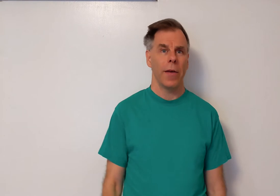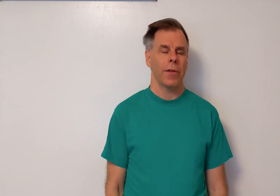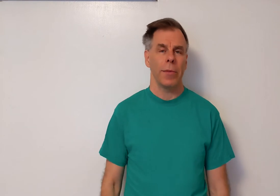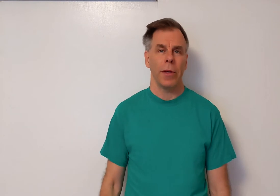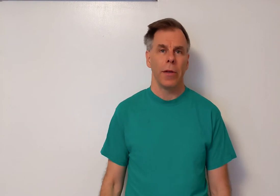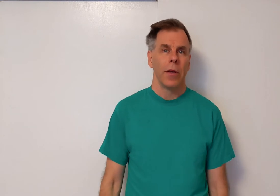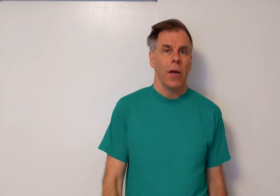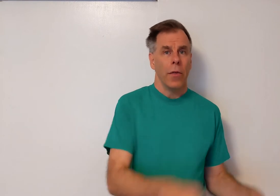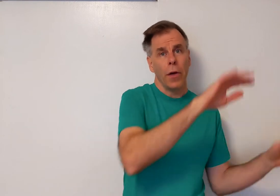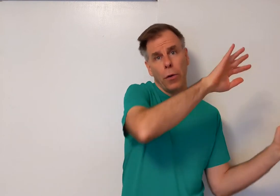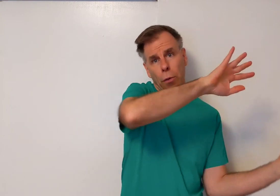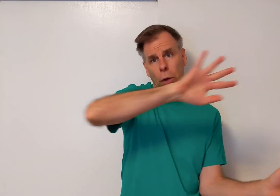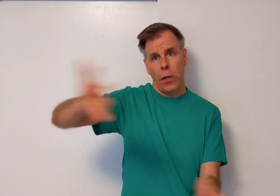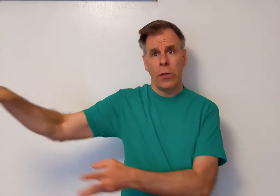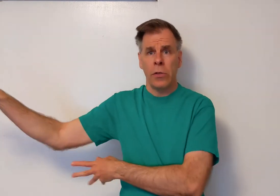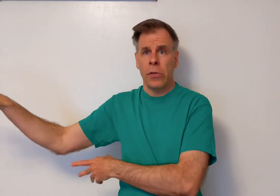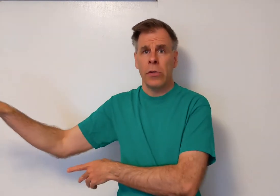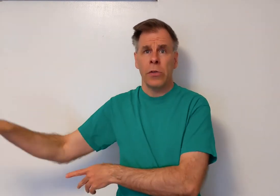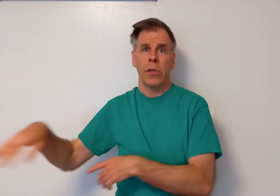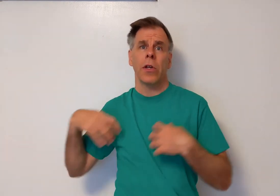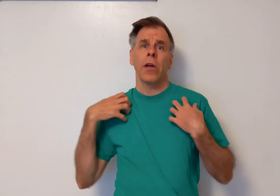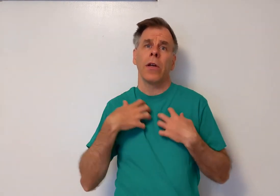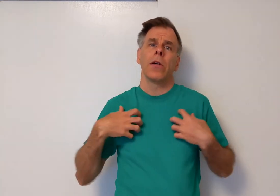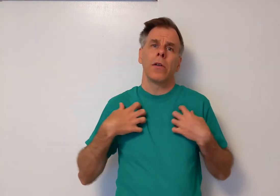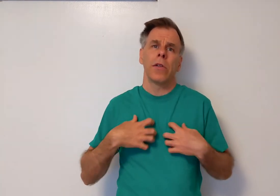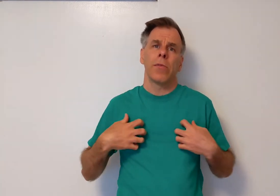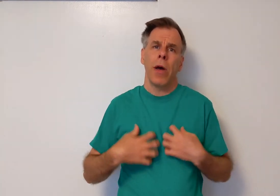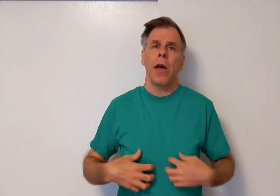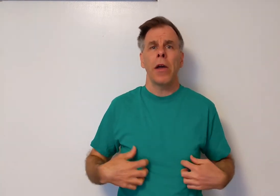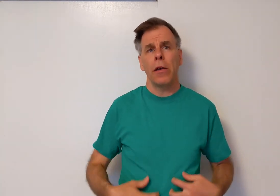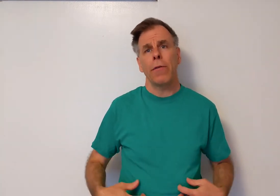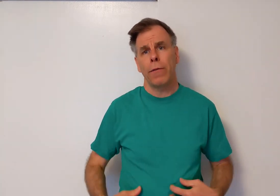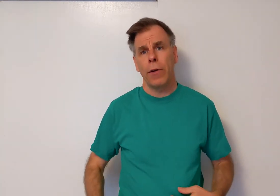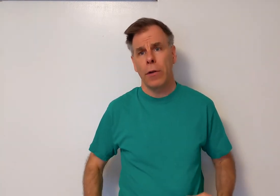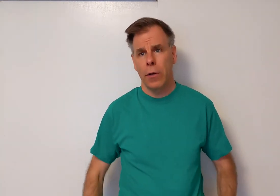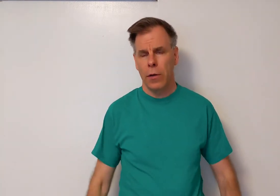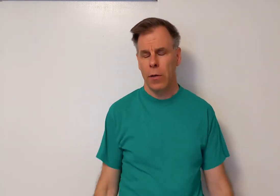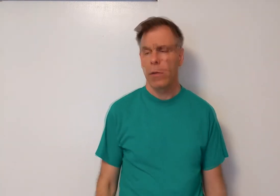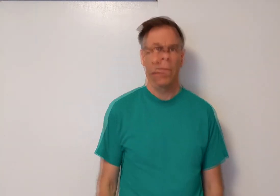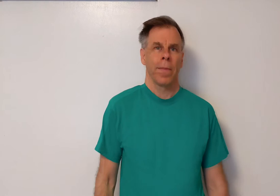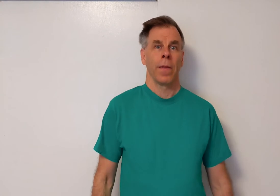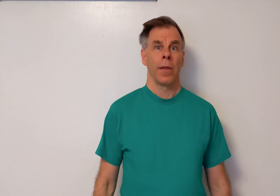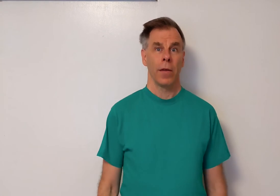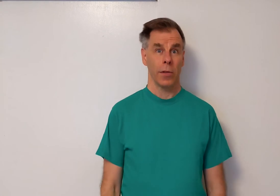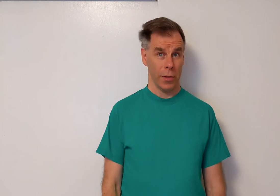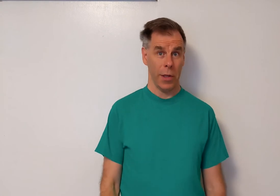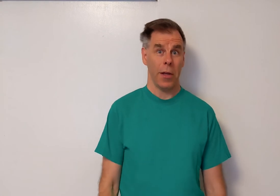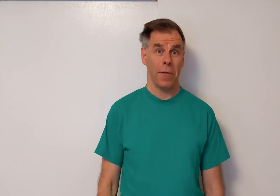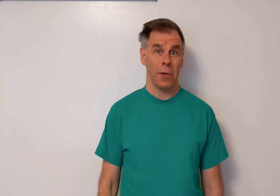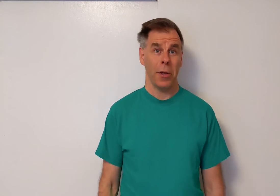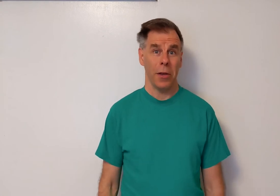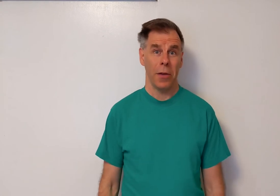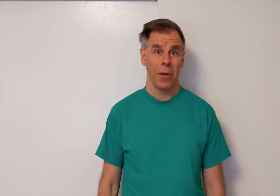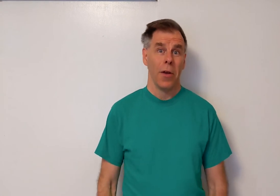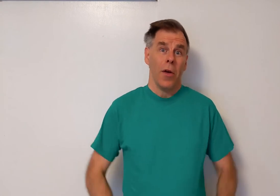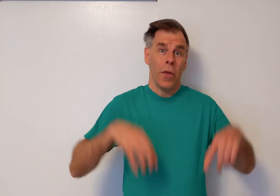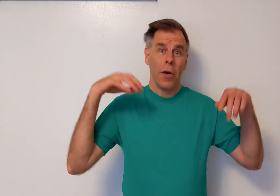after me. The wind curls my fur. So sing it after me. The